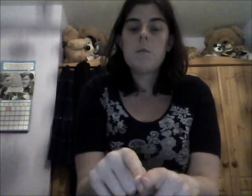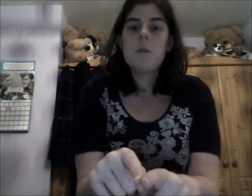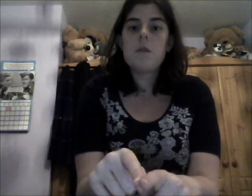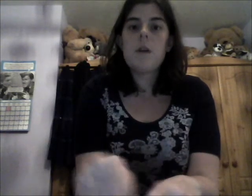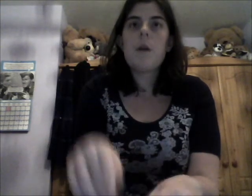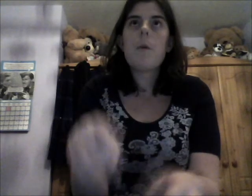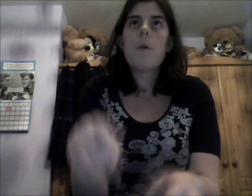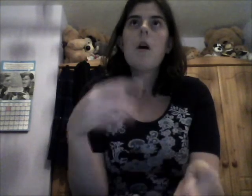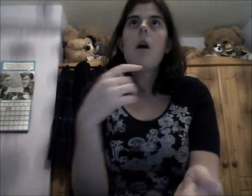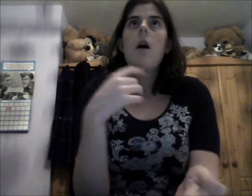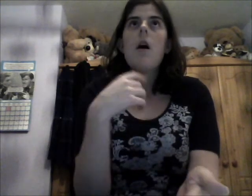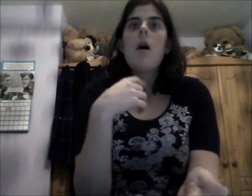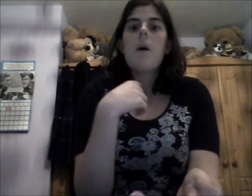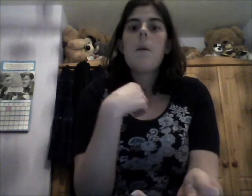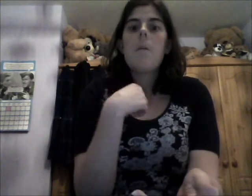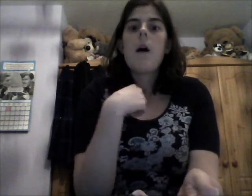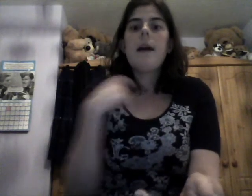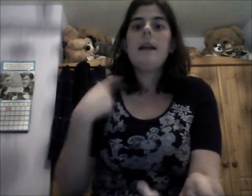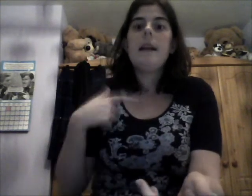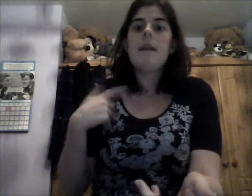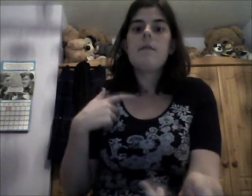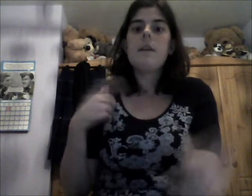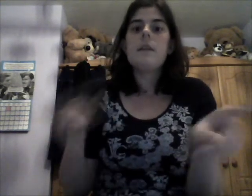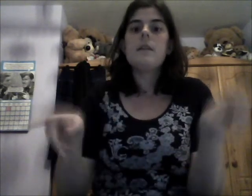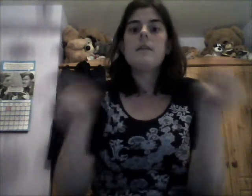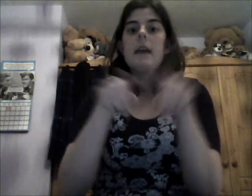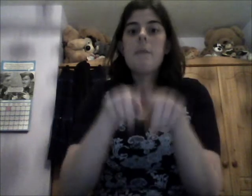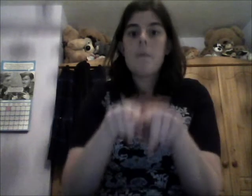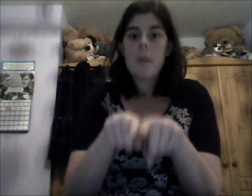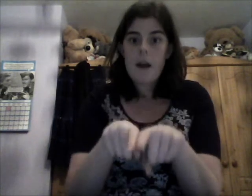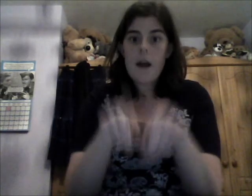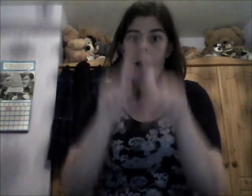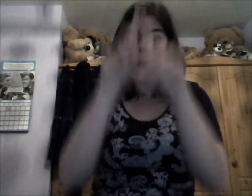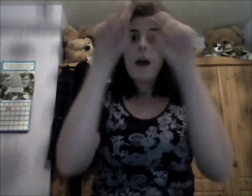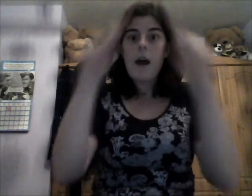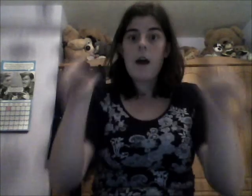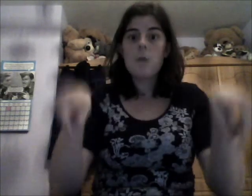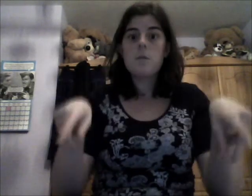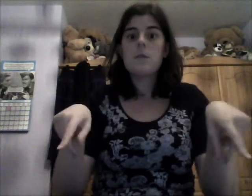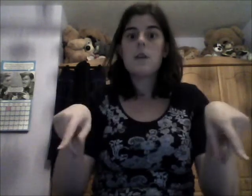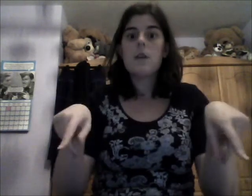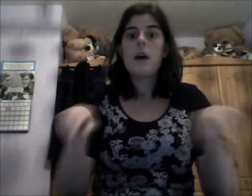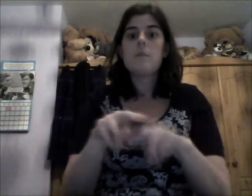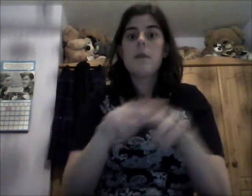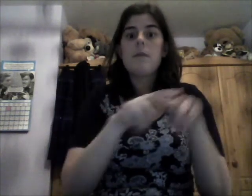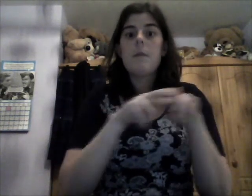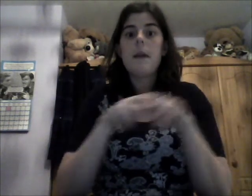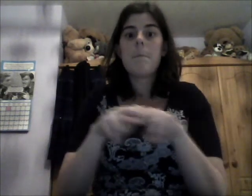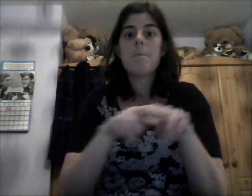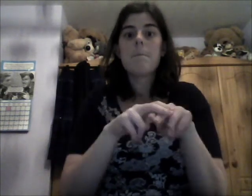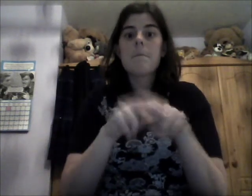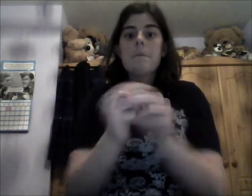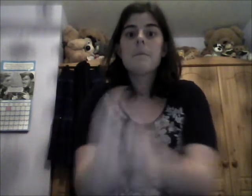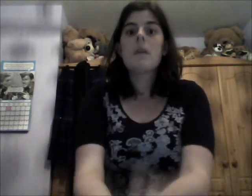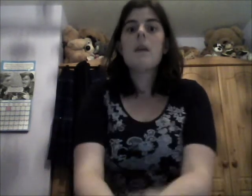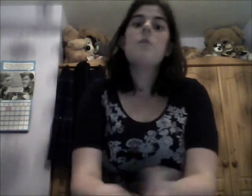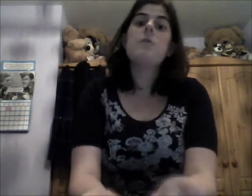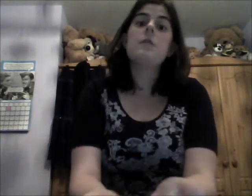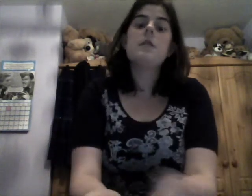So, um, I live in the same house as my family. For instance,